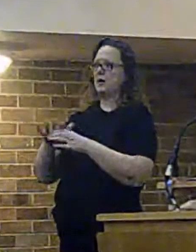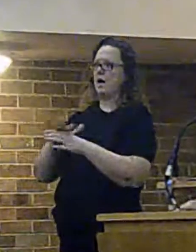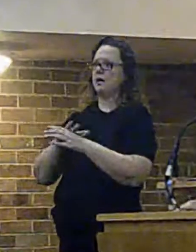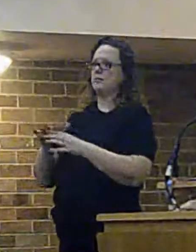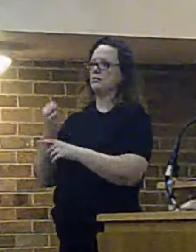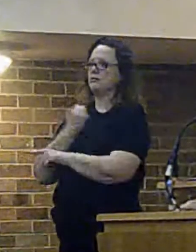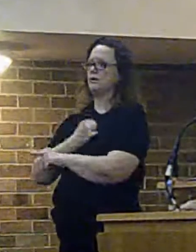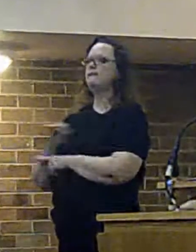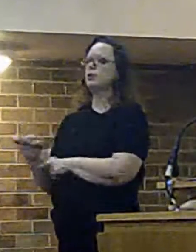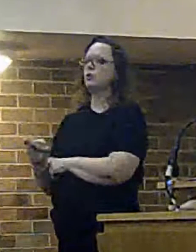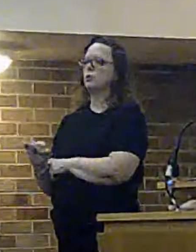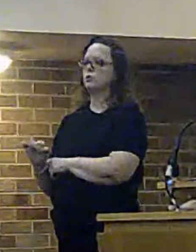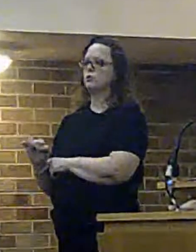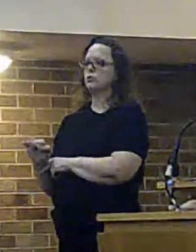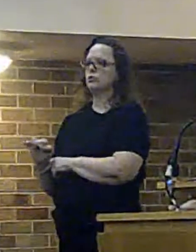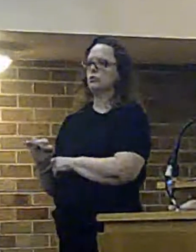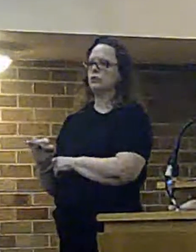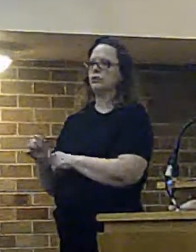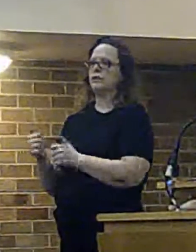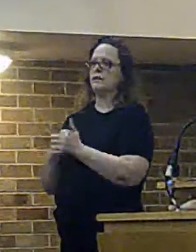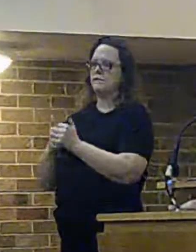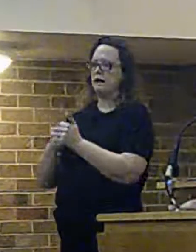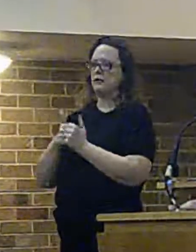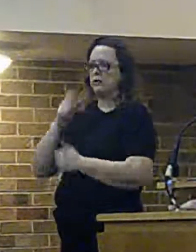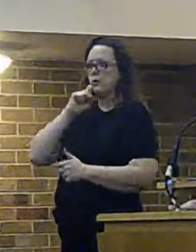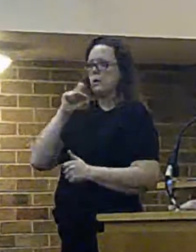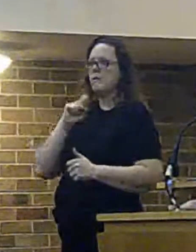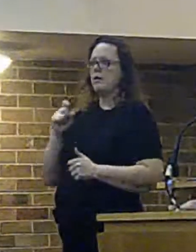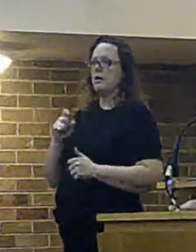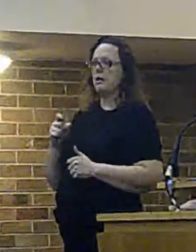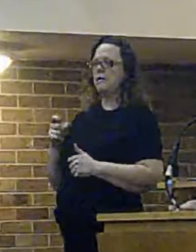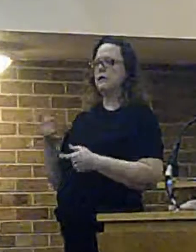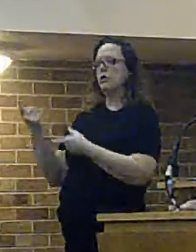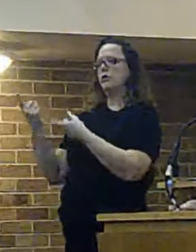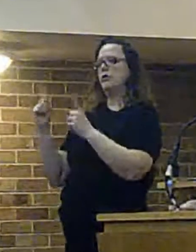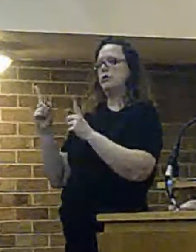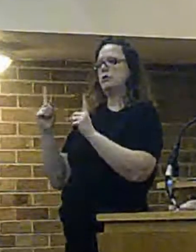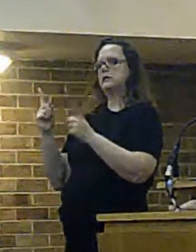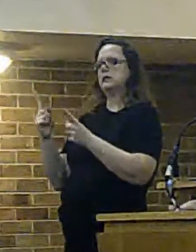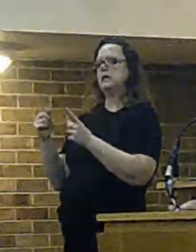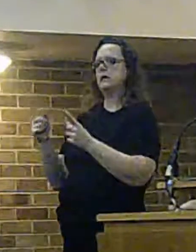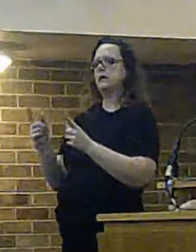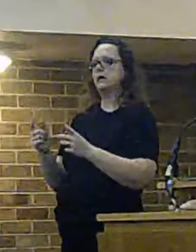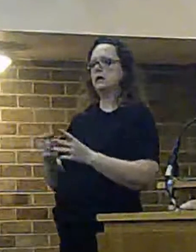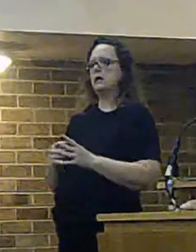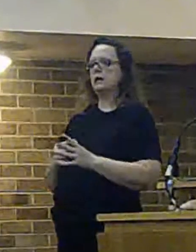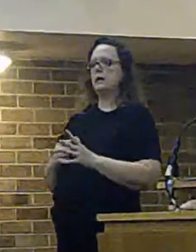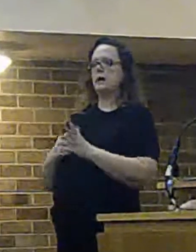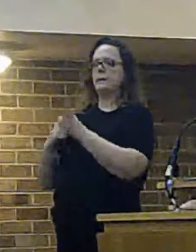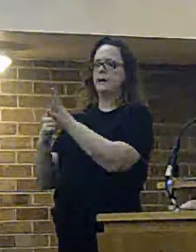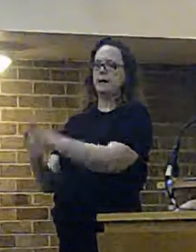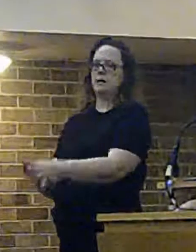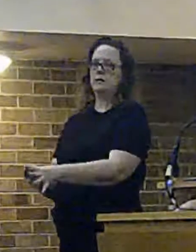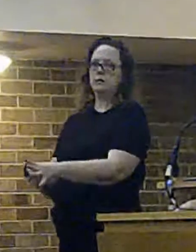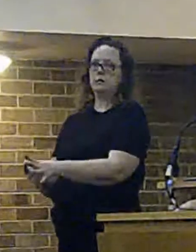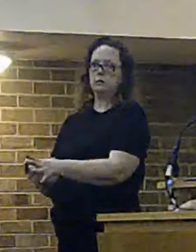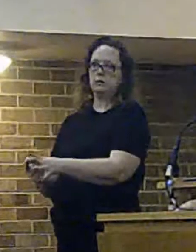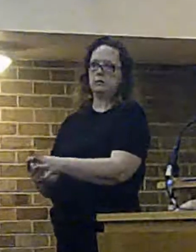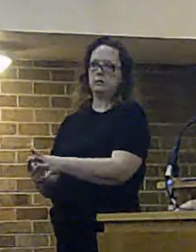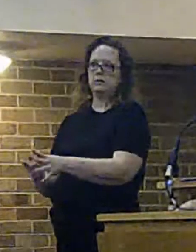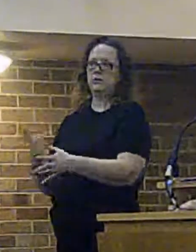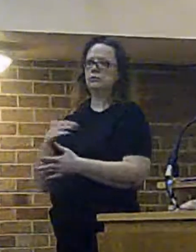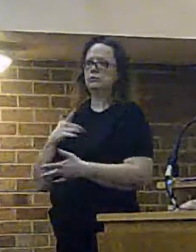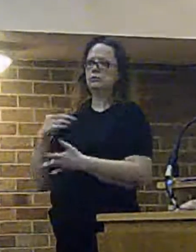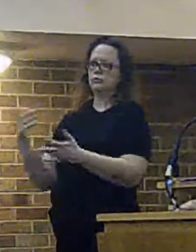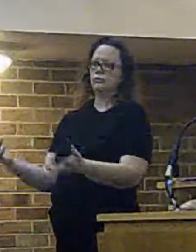permission and the advice from officers in winnell is if the authority appealed which my guess is they would have to to then be able to